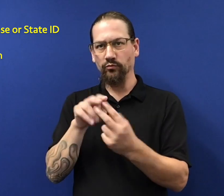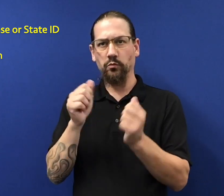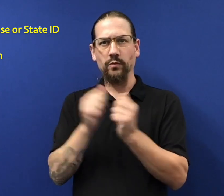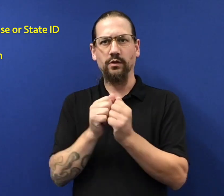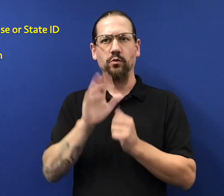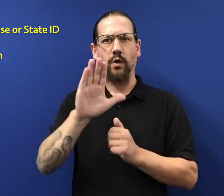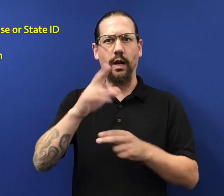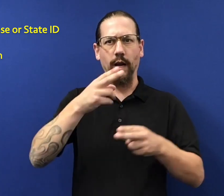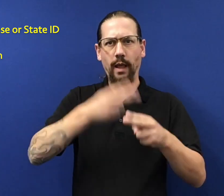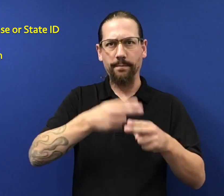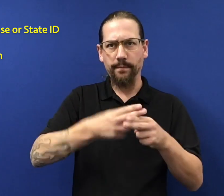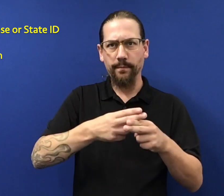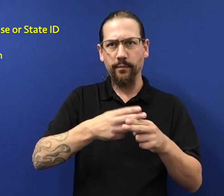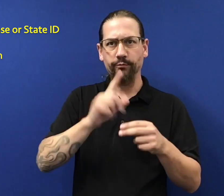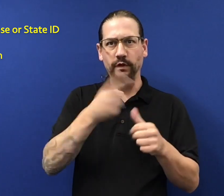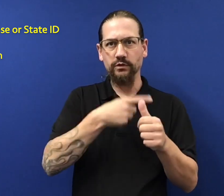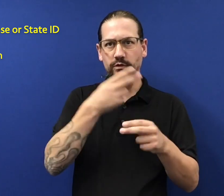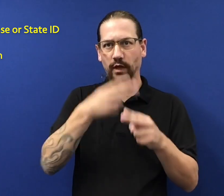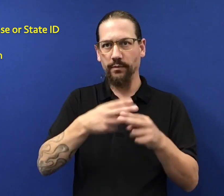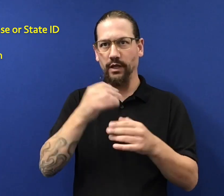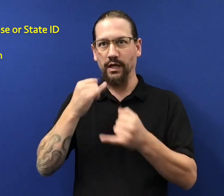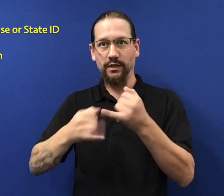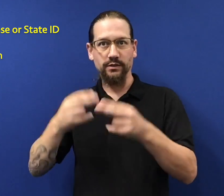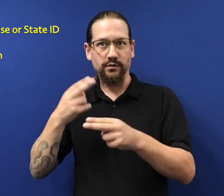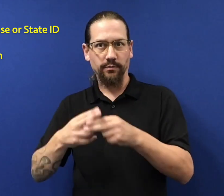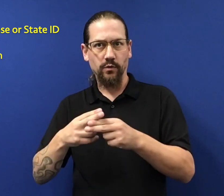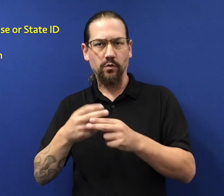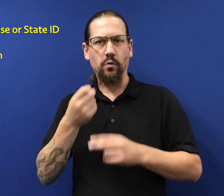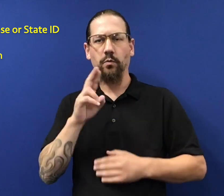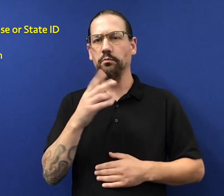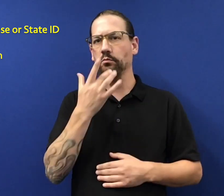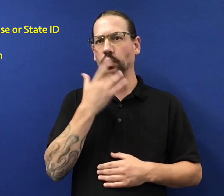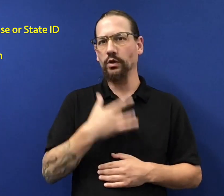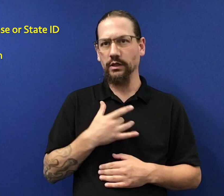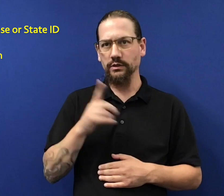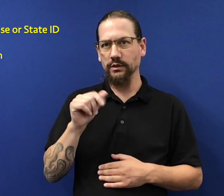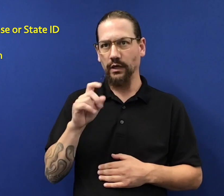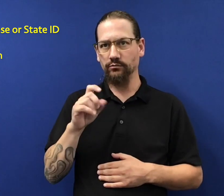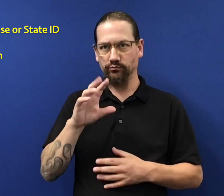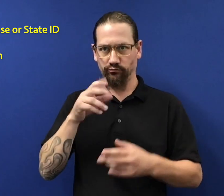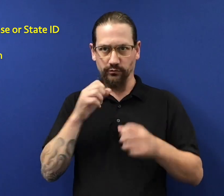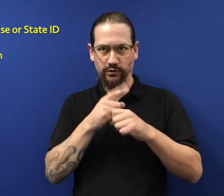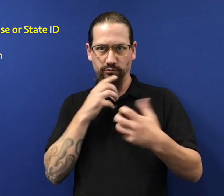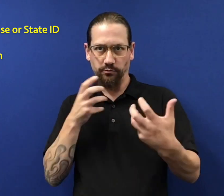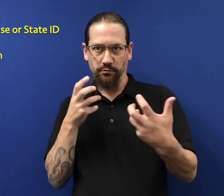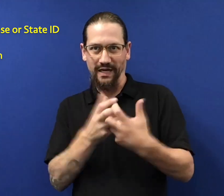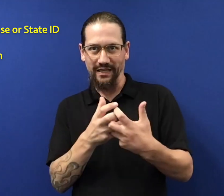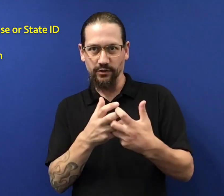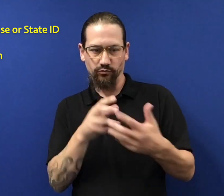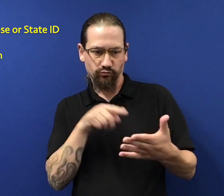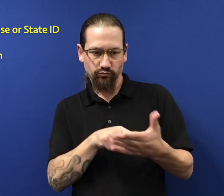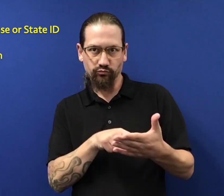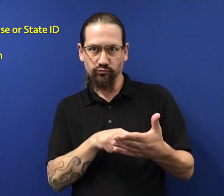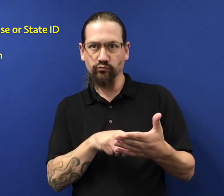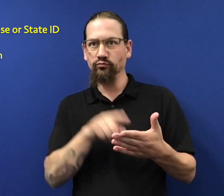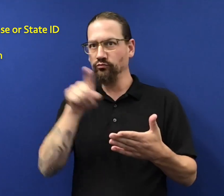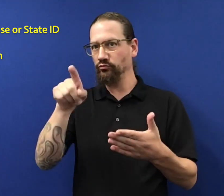validated state ID, with your first and last name, and your birth date, to make sure that all these things